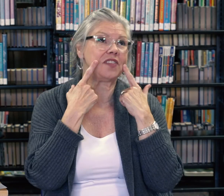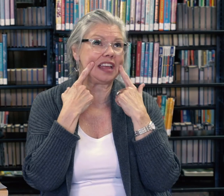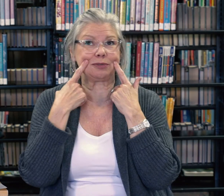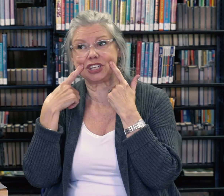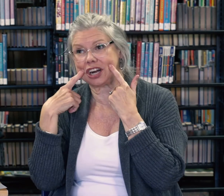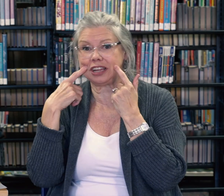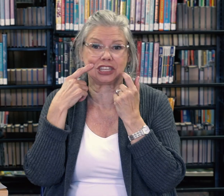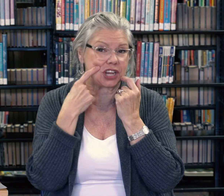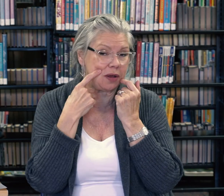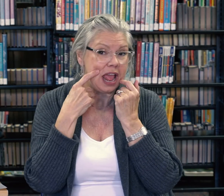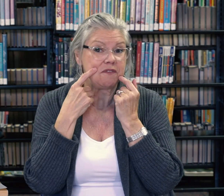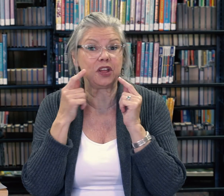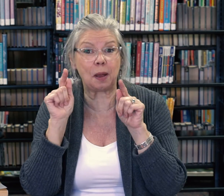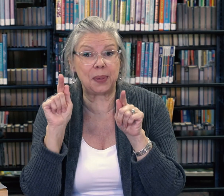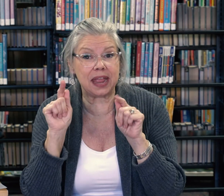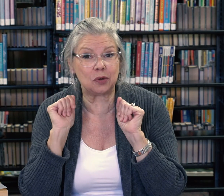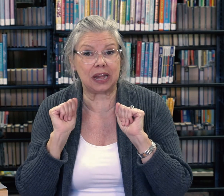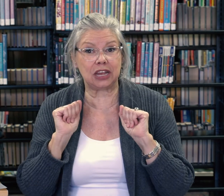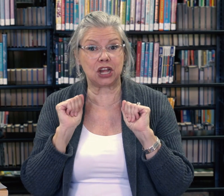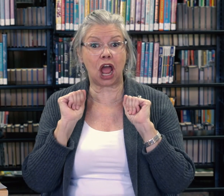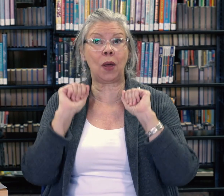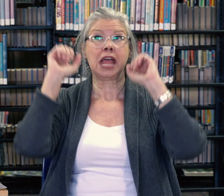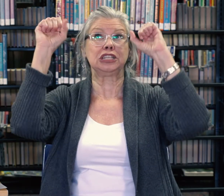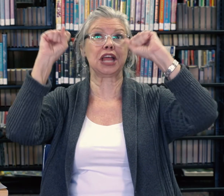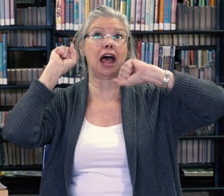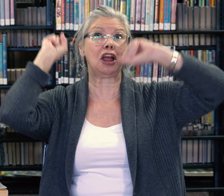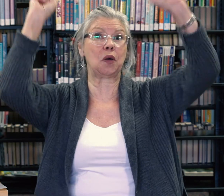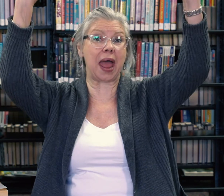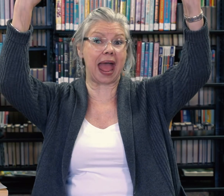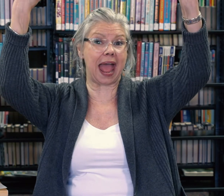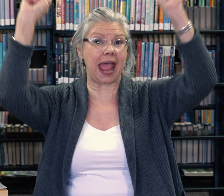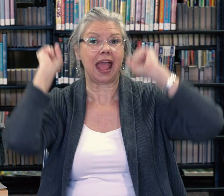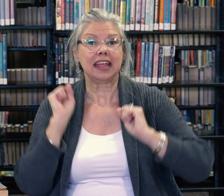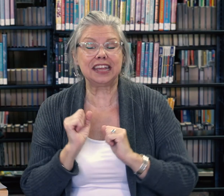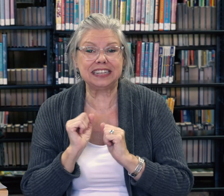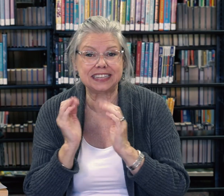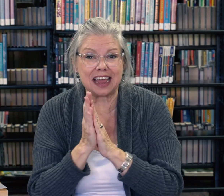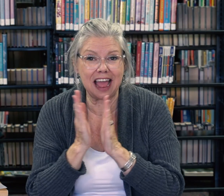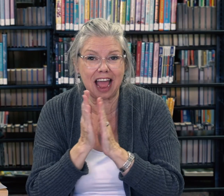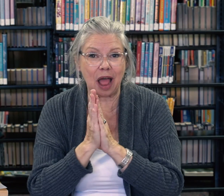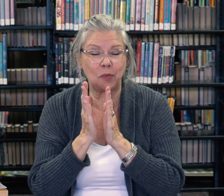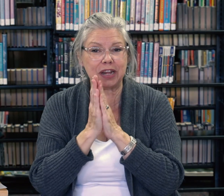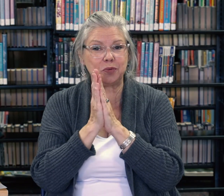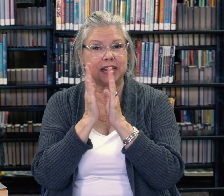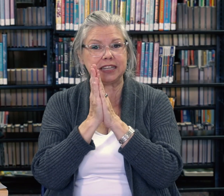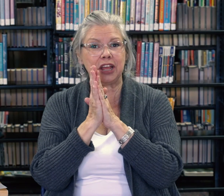face will surely show it you're a penguin and you know it shout hooray good job what did we do